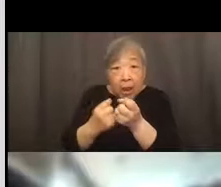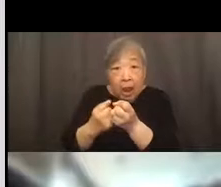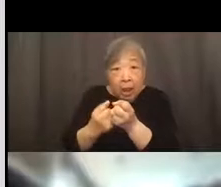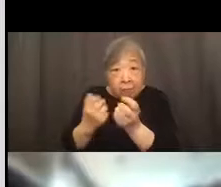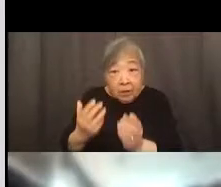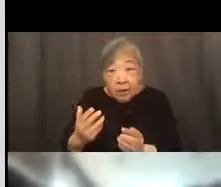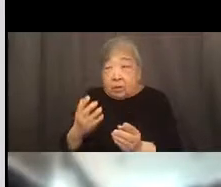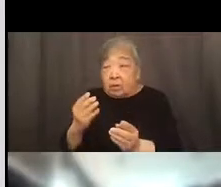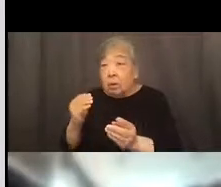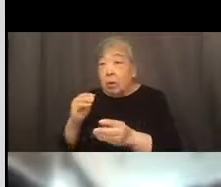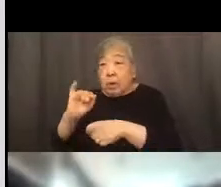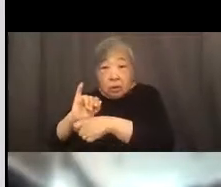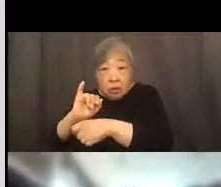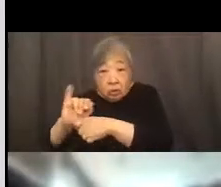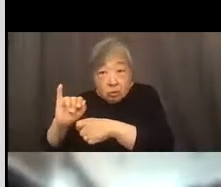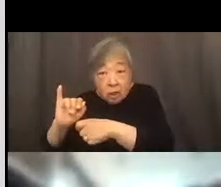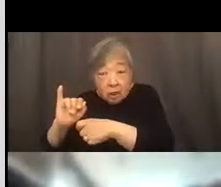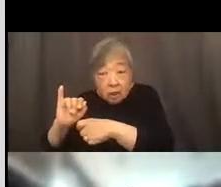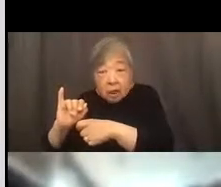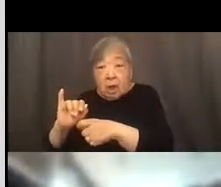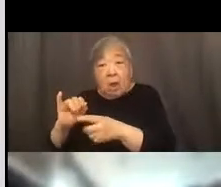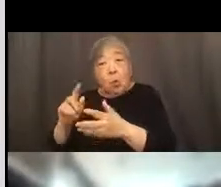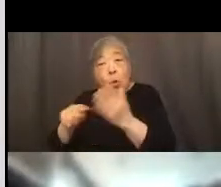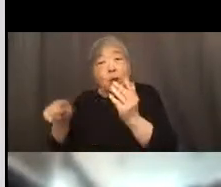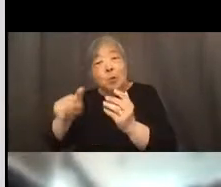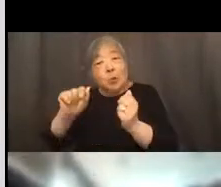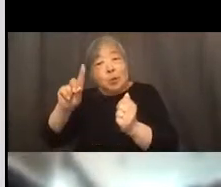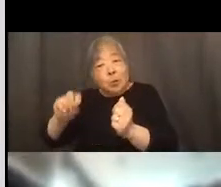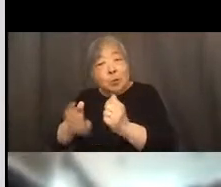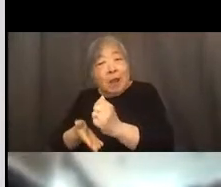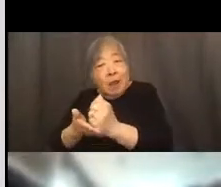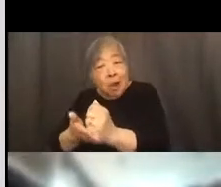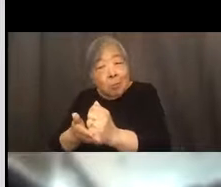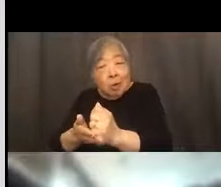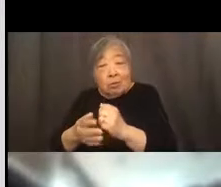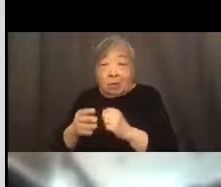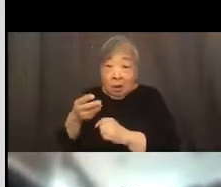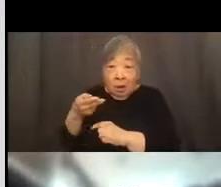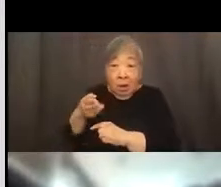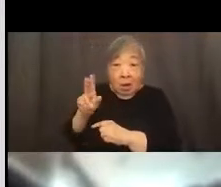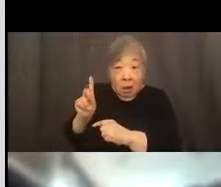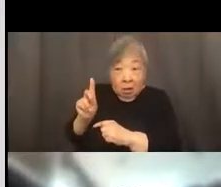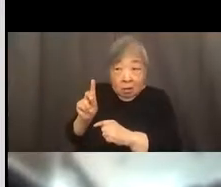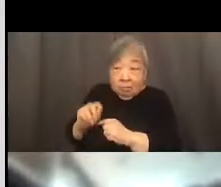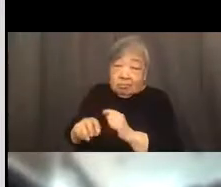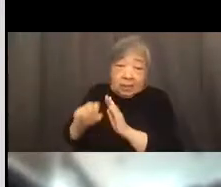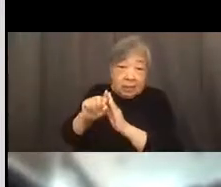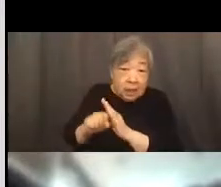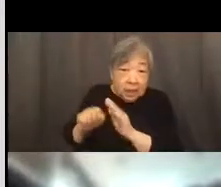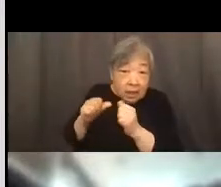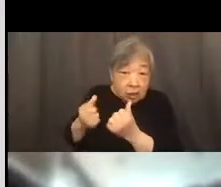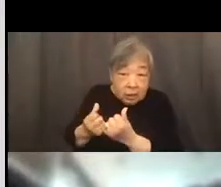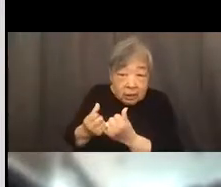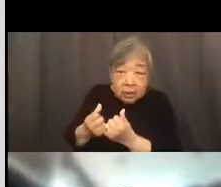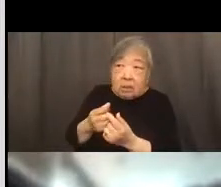persons in the industry, um, can help take, um, HUD obviously, or equivalent state agencies can receive a complaint